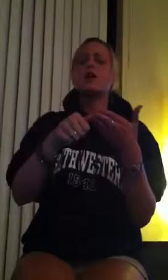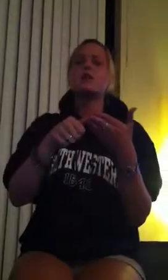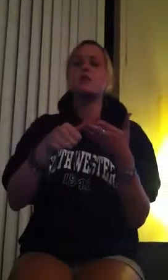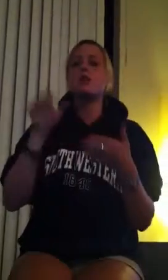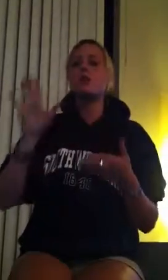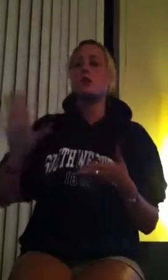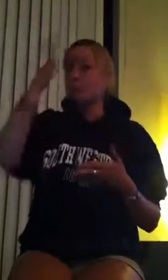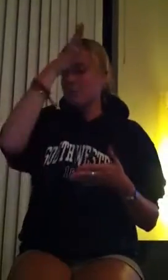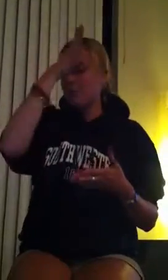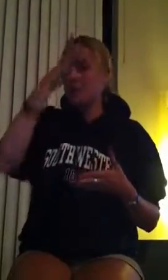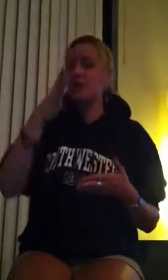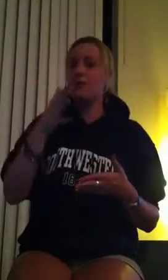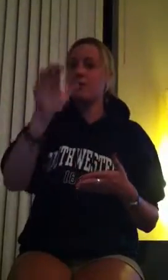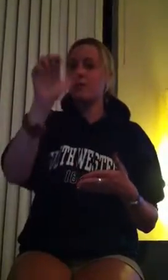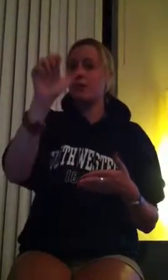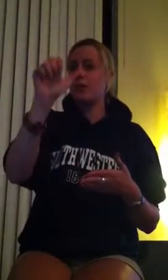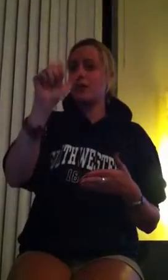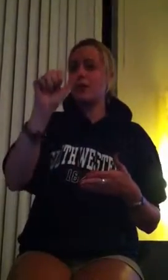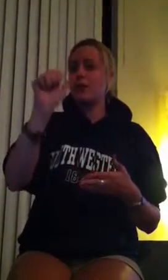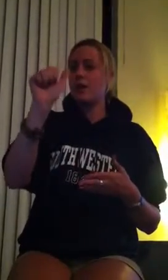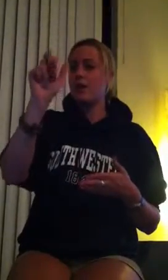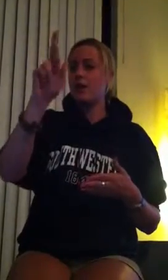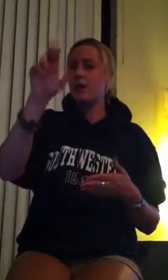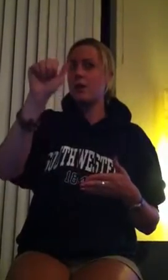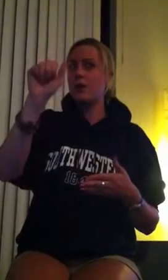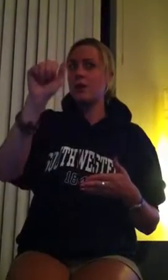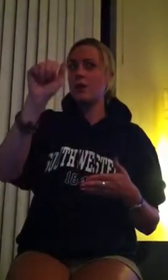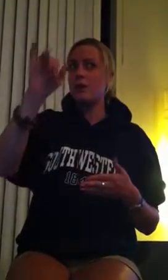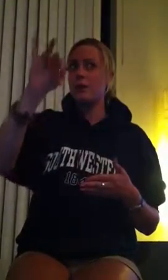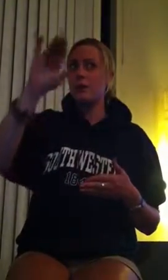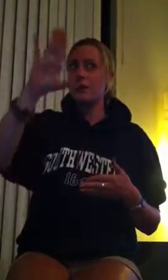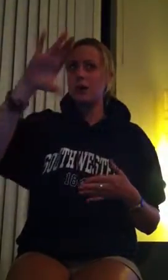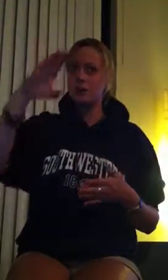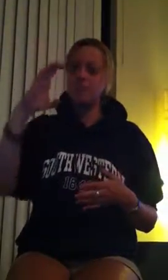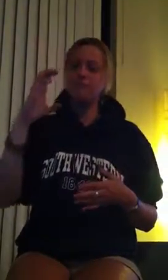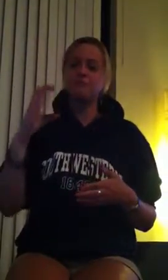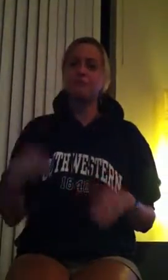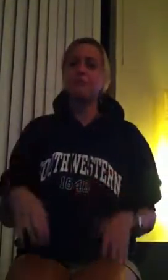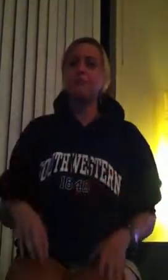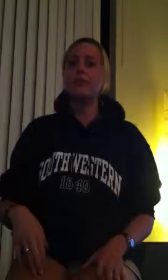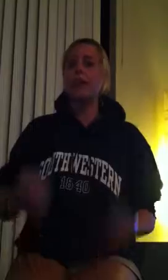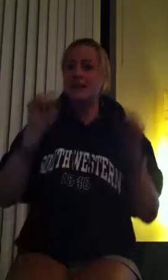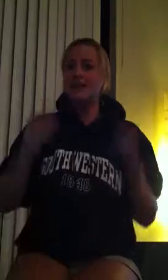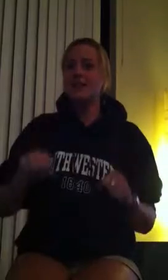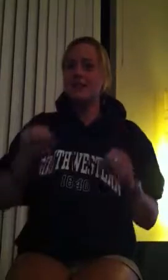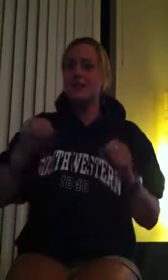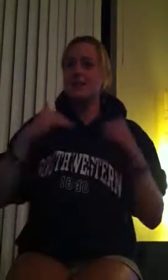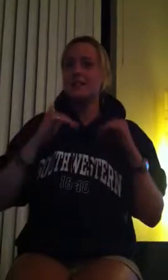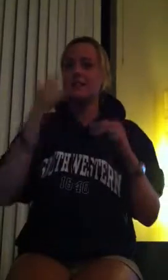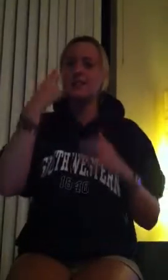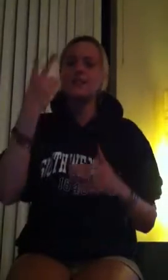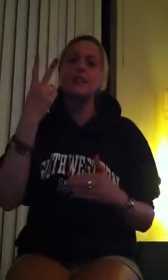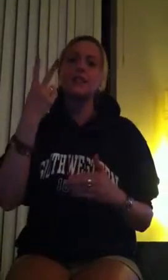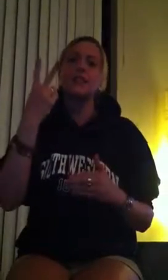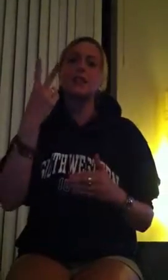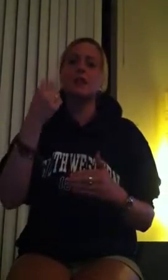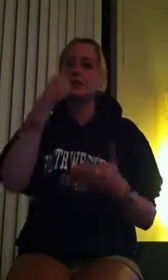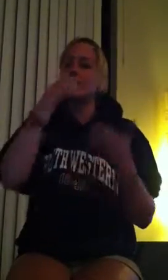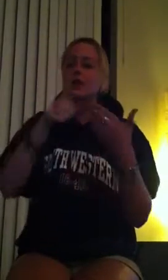with that airmail stationery, that blue airmail stationery with the rim,